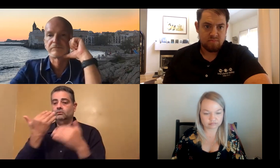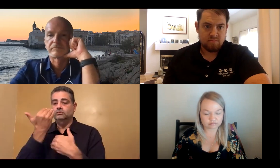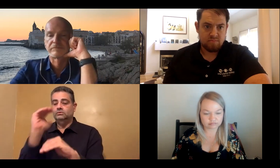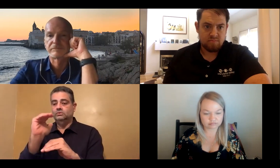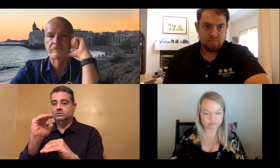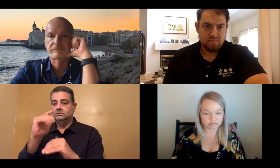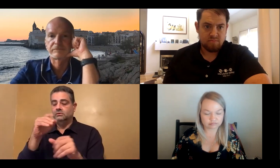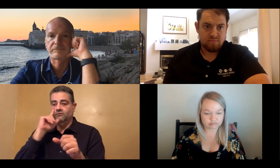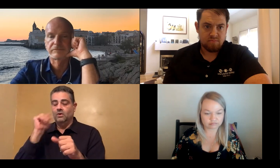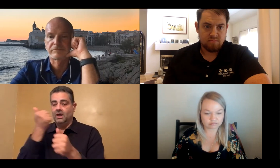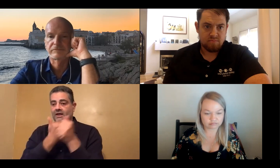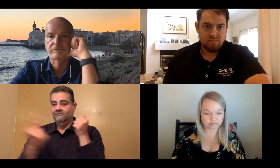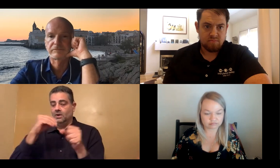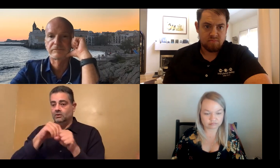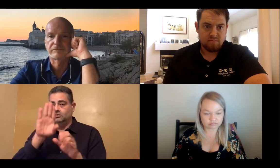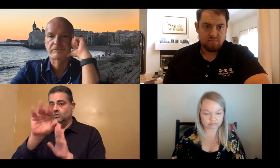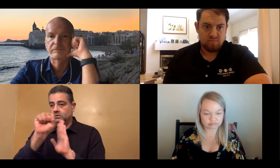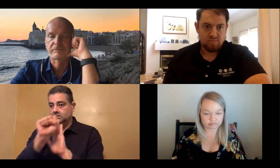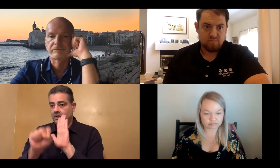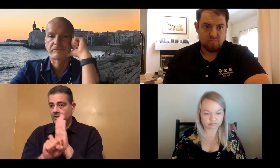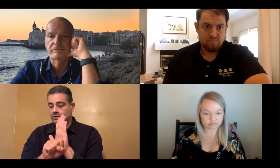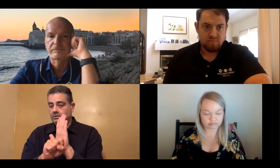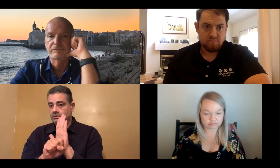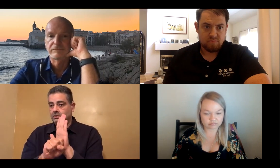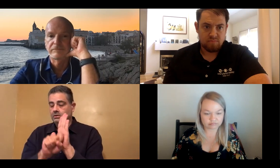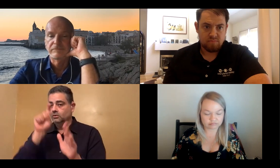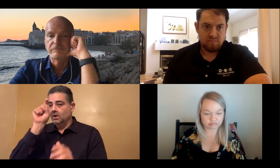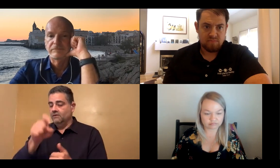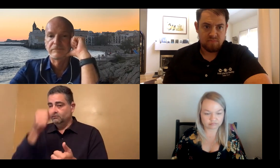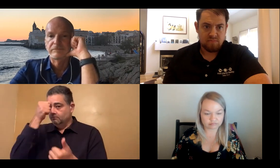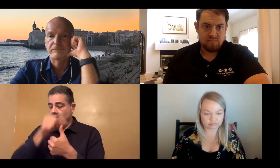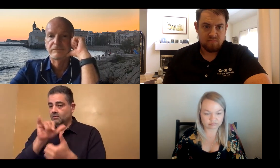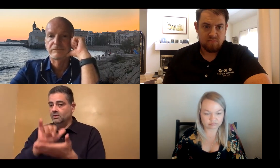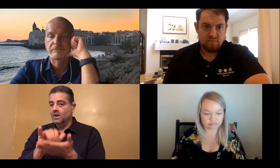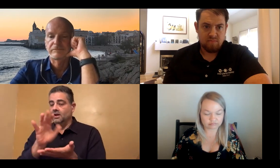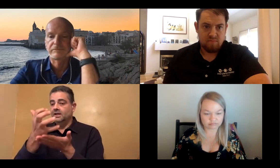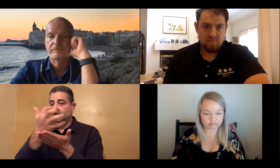If you have means testing for everyone in your state.